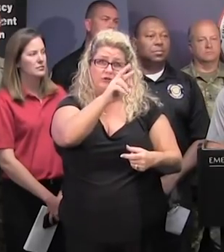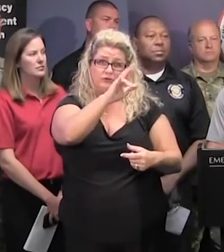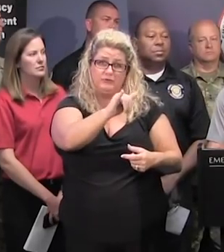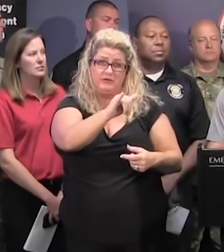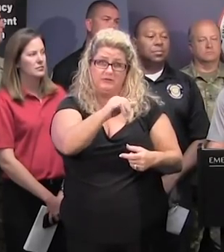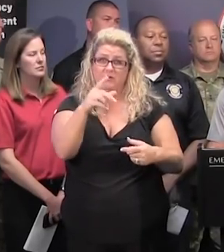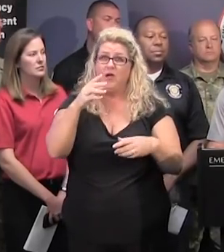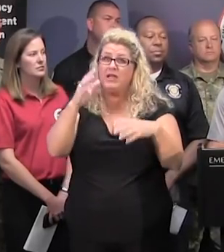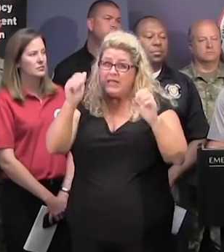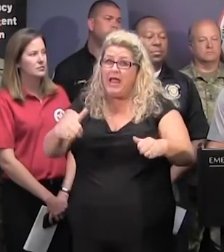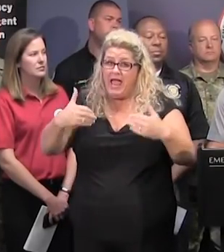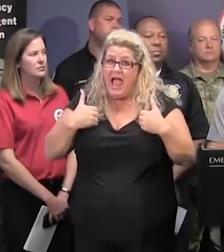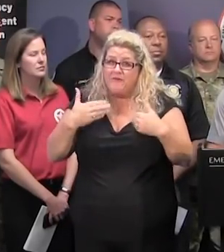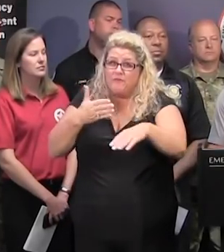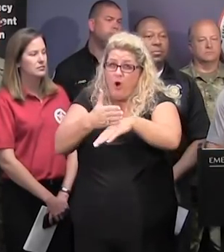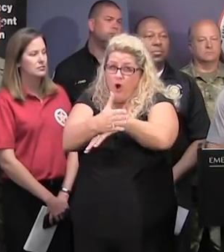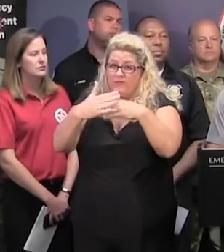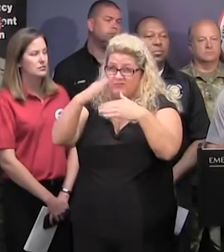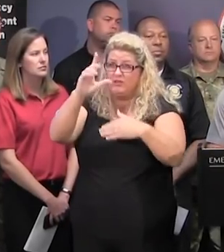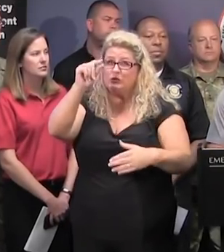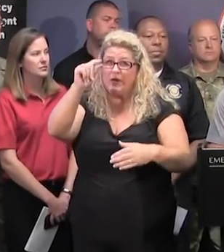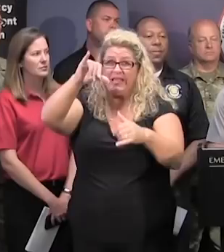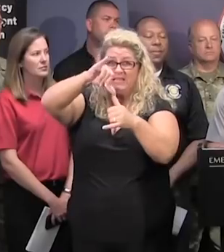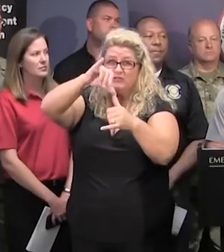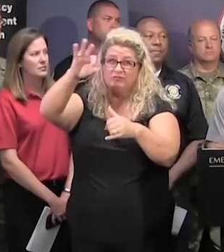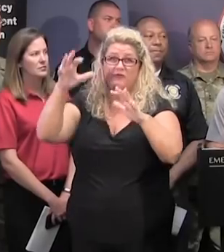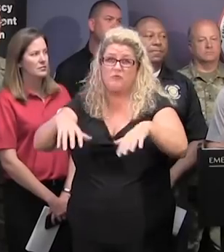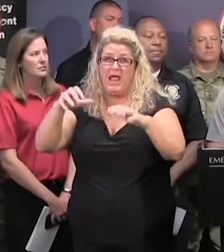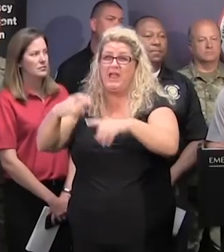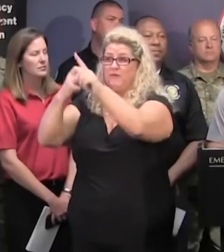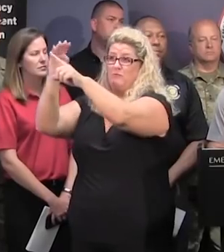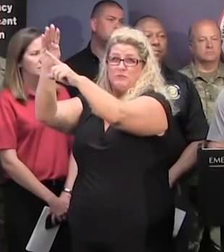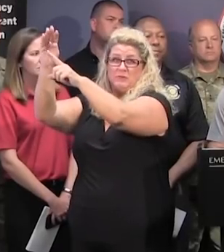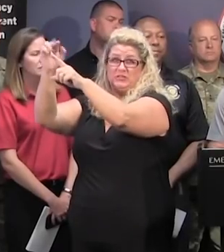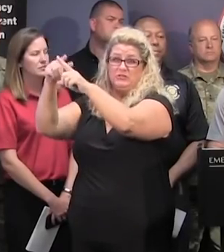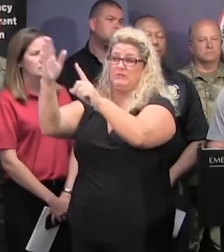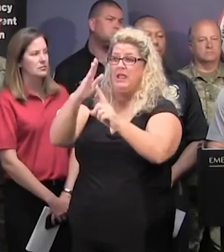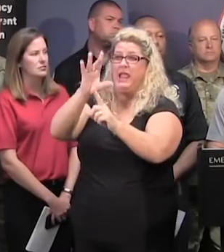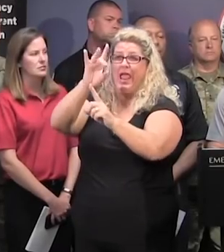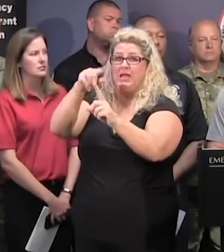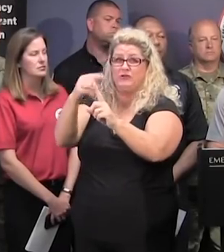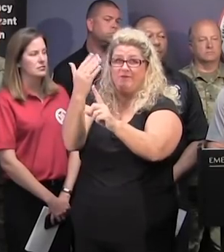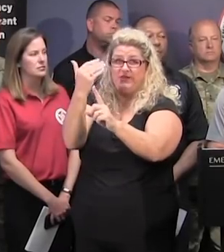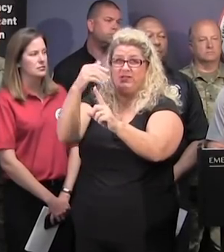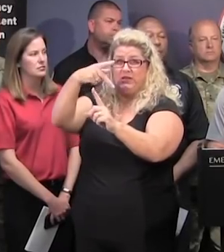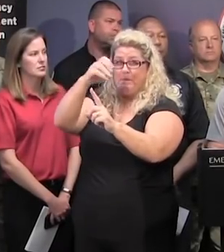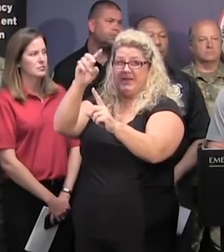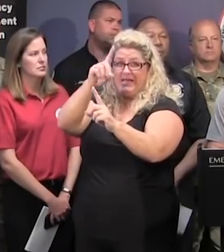potentially over 20 inches is expected across the Grand Strand, 8 to 15 inches in the PD,